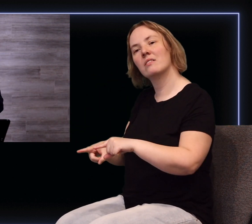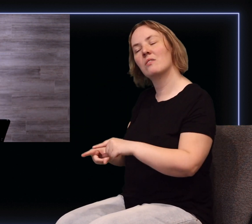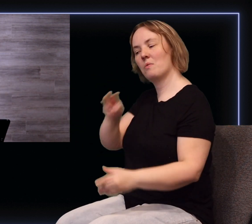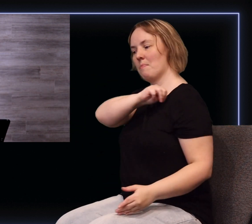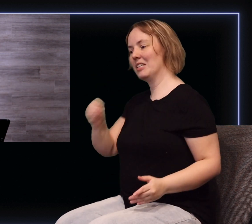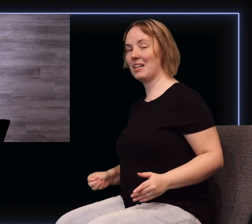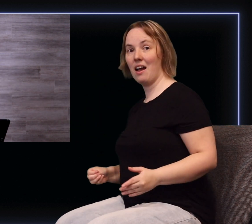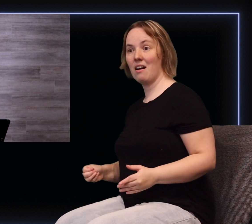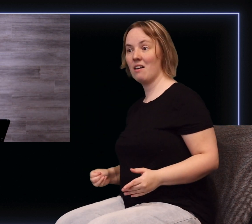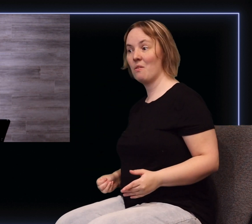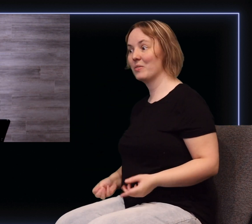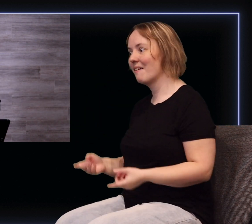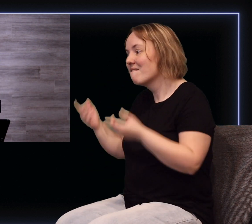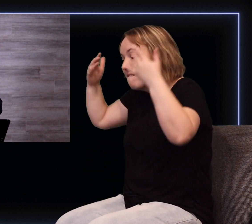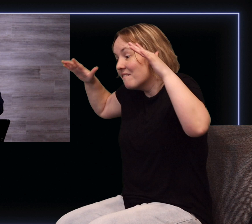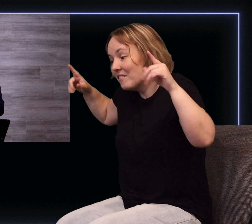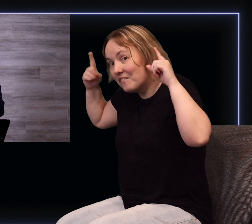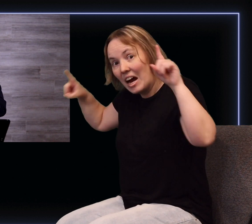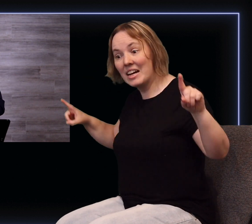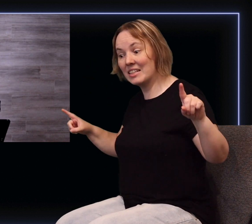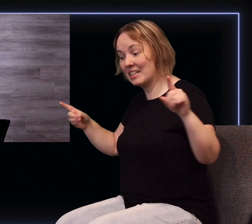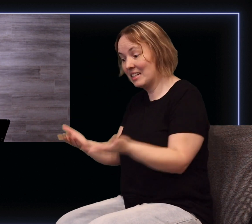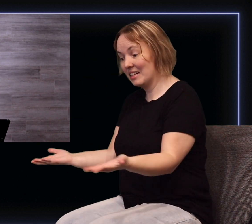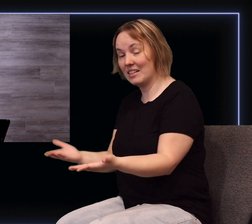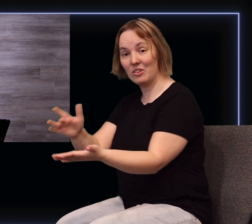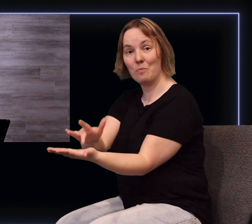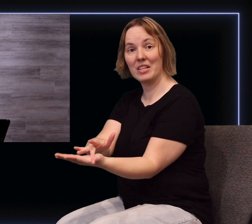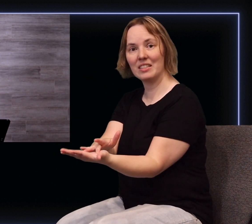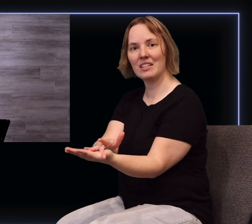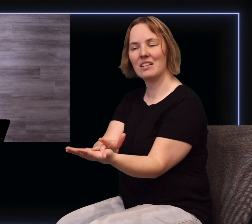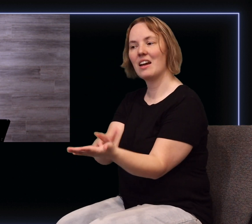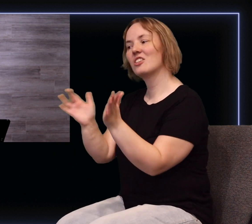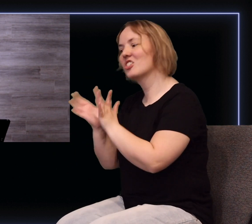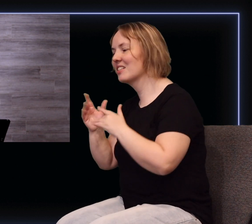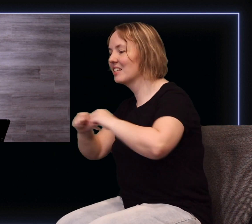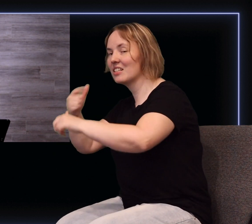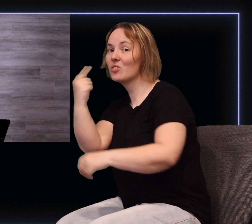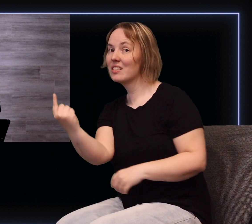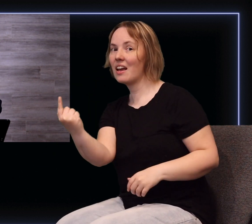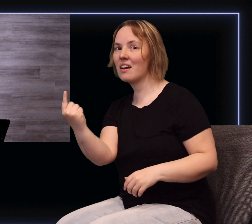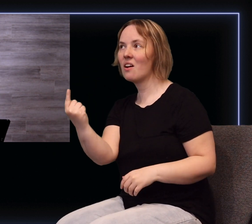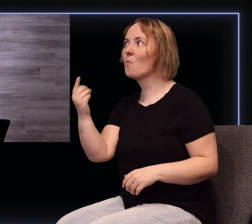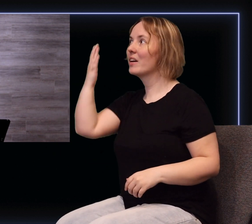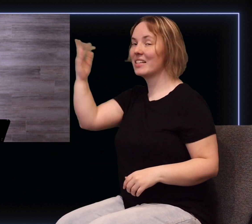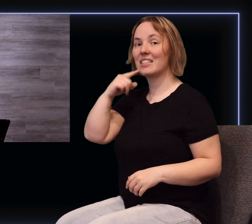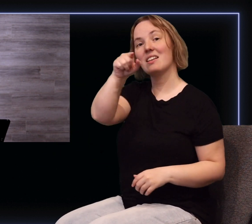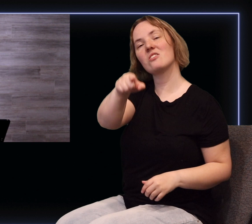happen when Messiah finally was in your midst. And then Jesus goes on to say, What I am telling you is